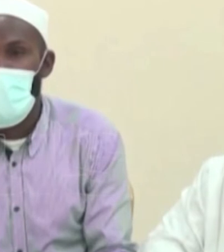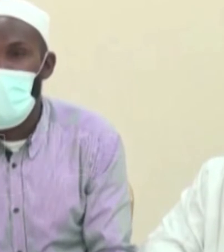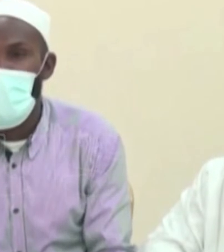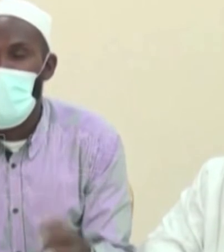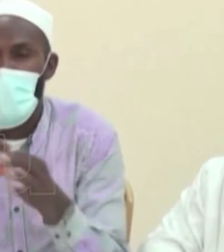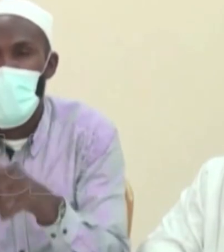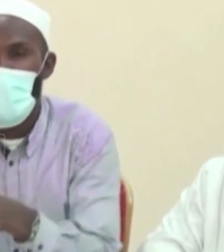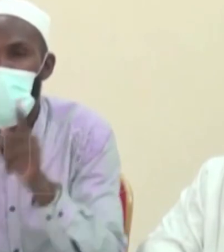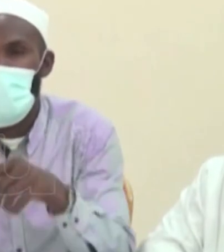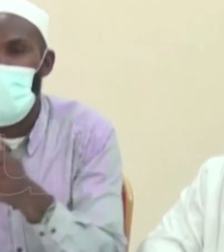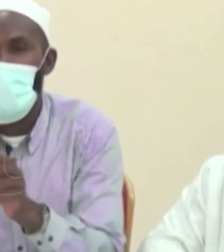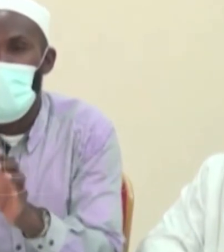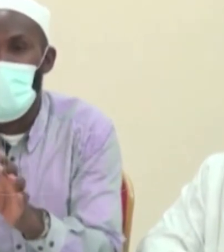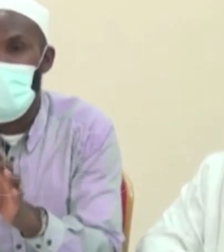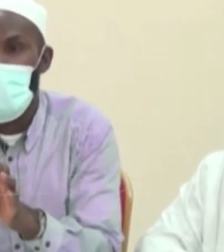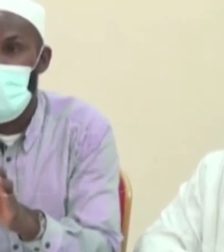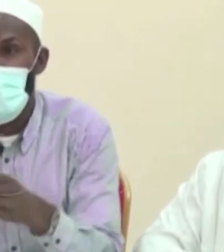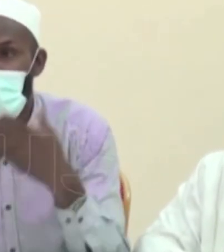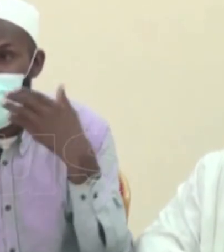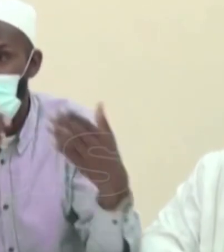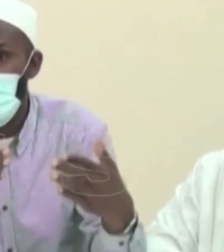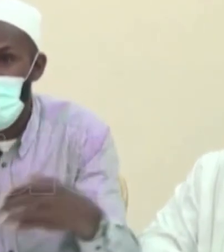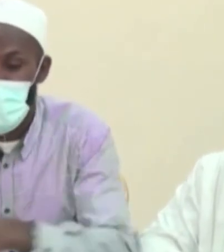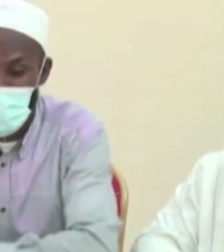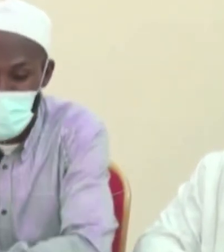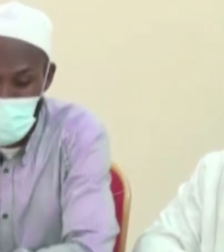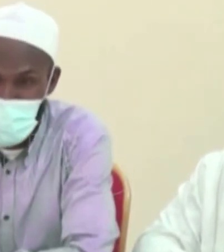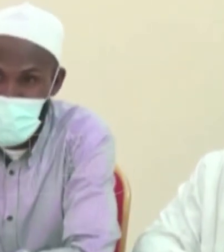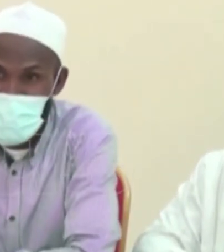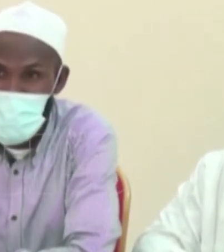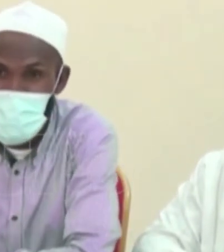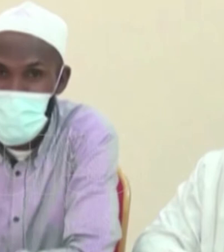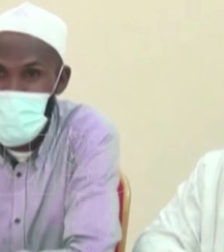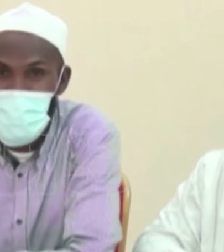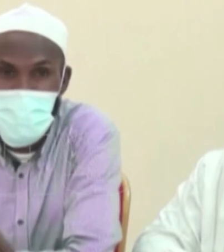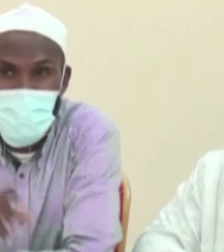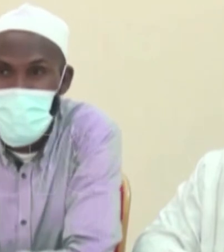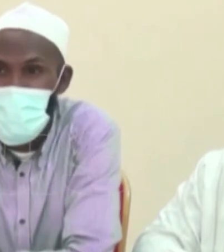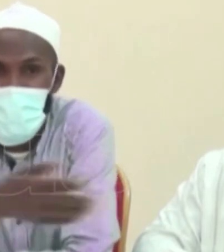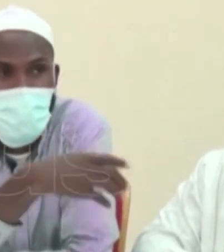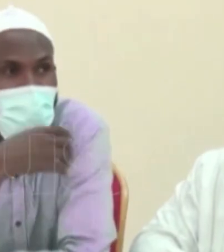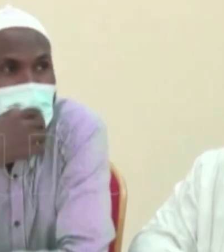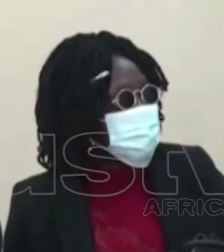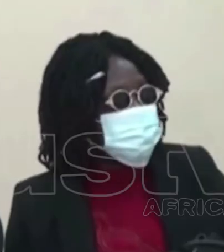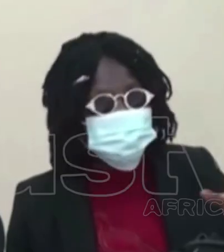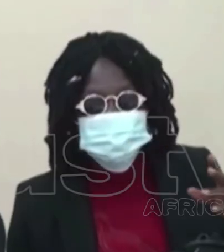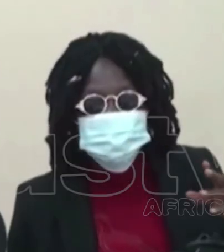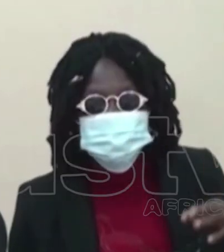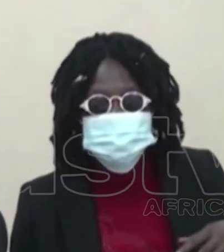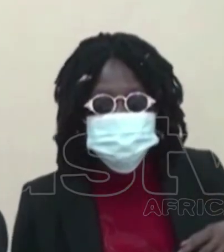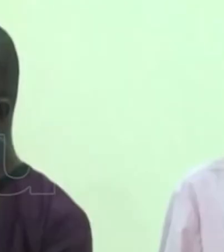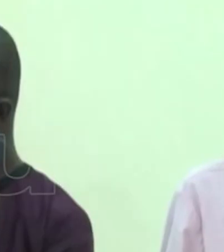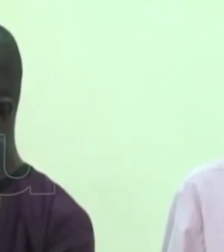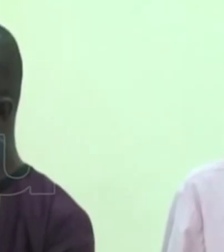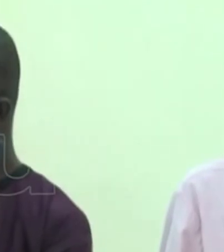to traditional copyright laws. The National Chairman of the Association, Ishiaku Adamu,